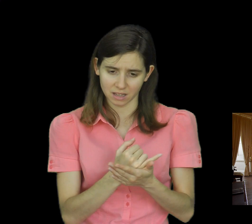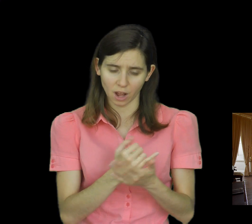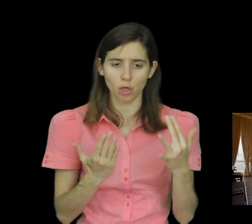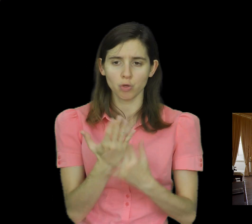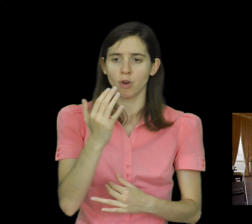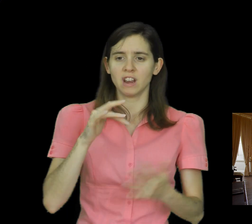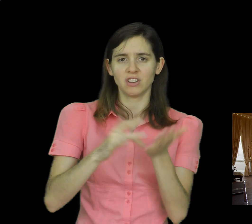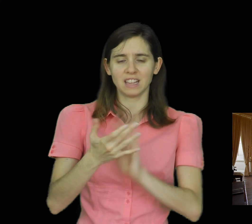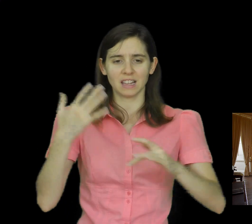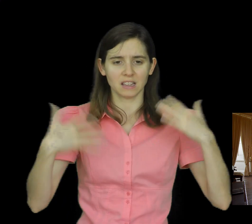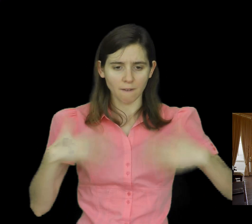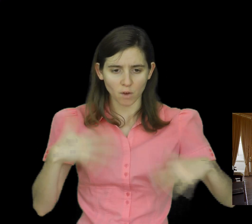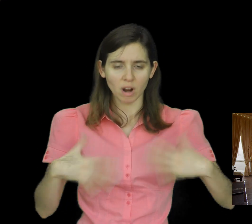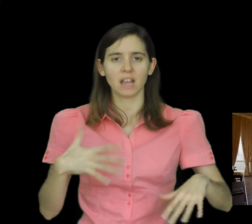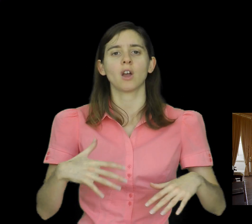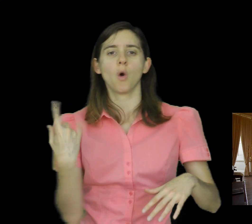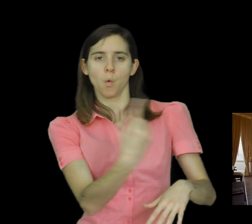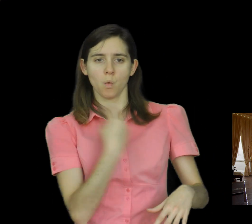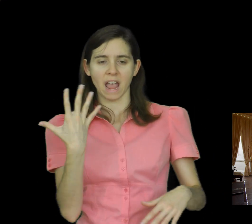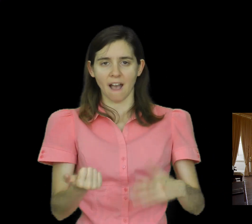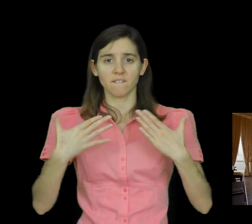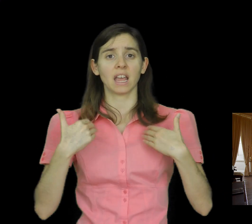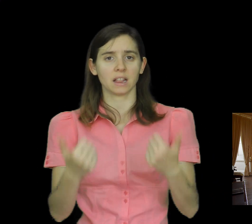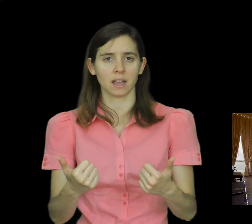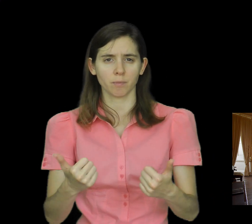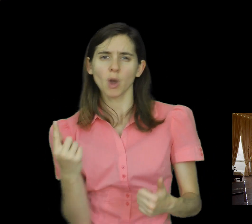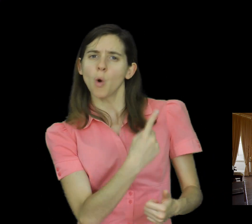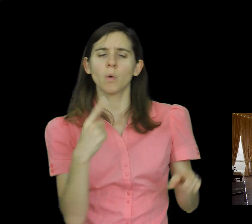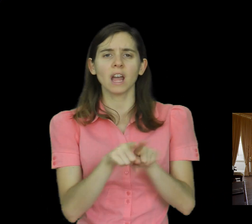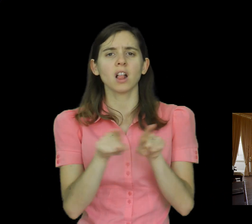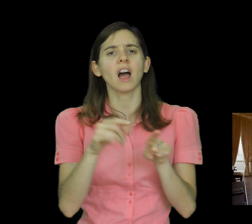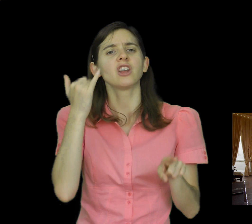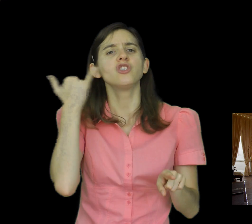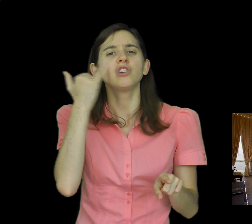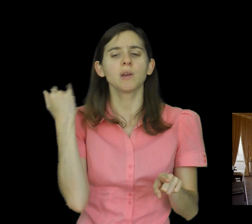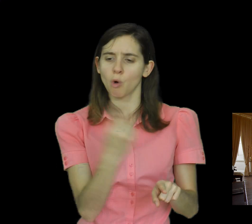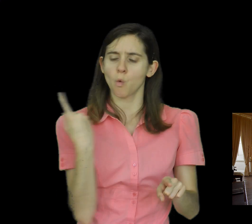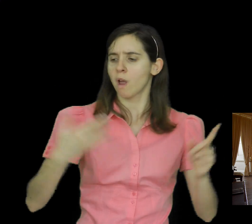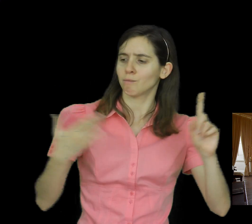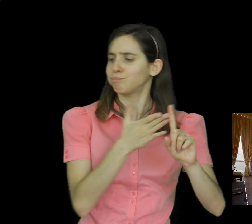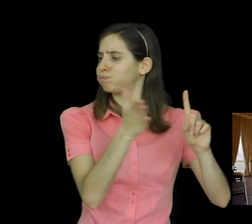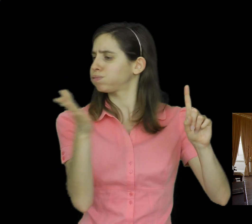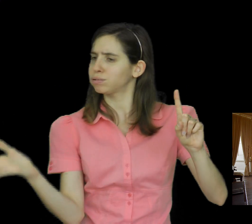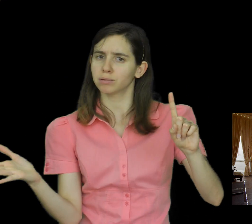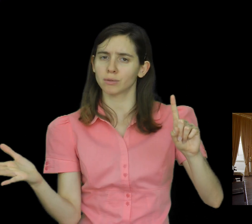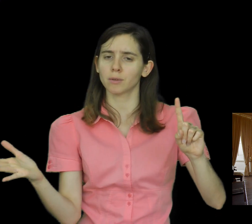we are healed. All we like sheep have gone astray. We have turned everyone to his own way.